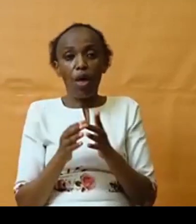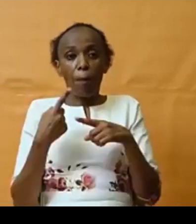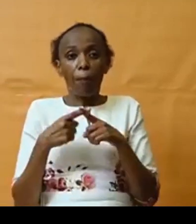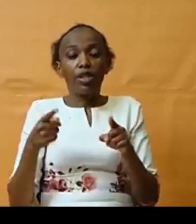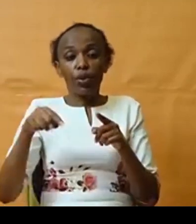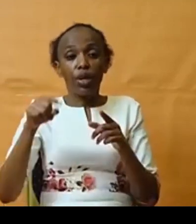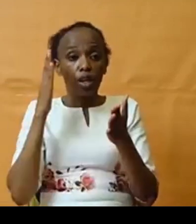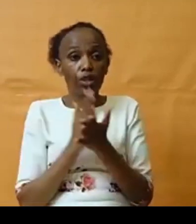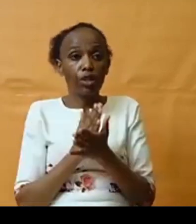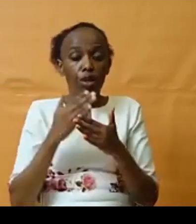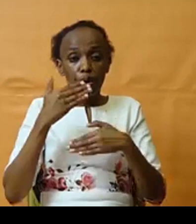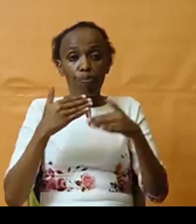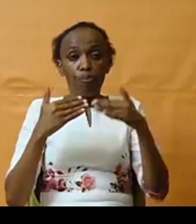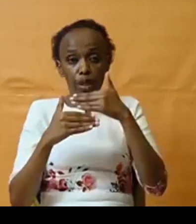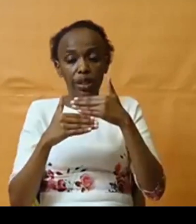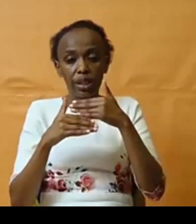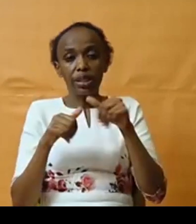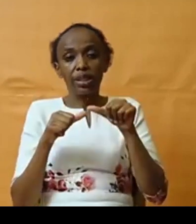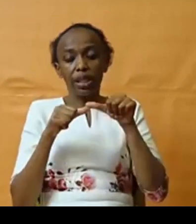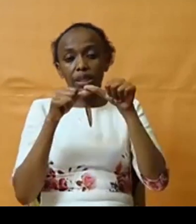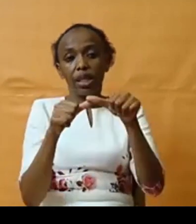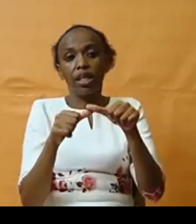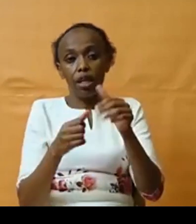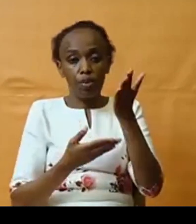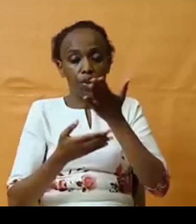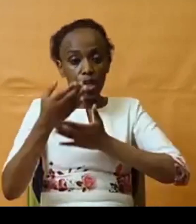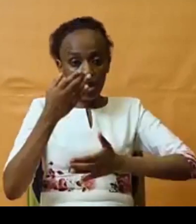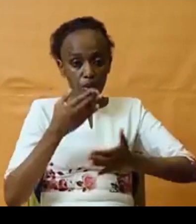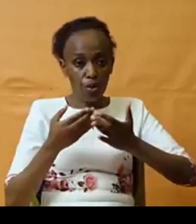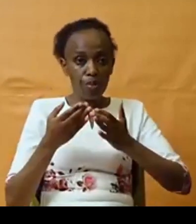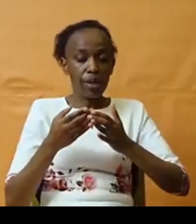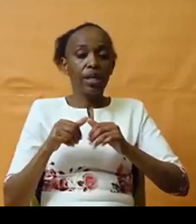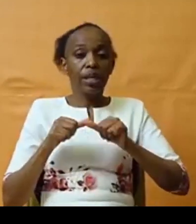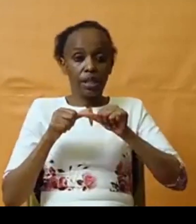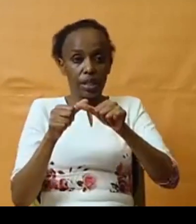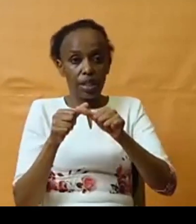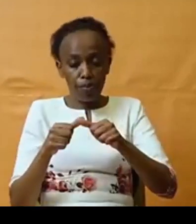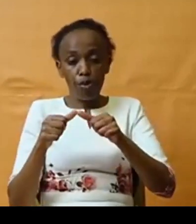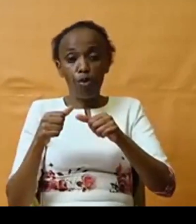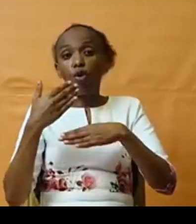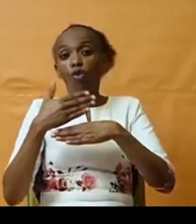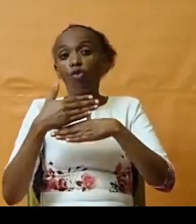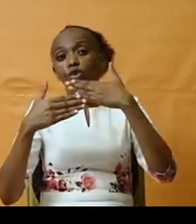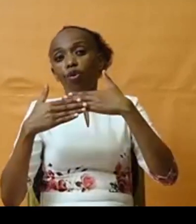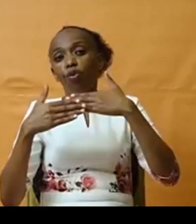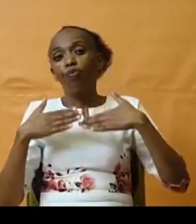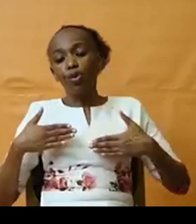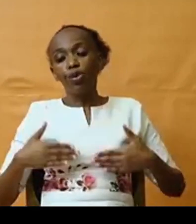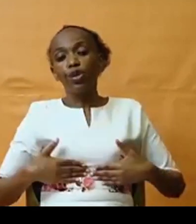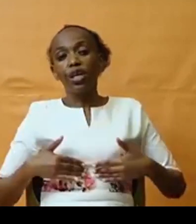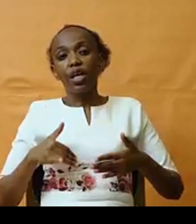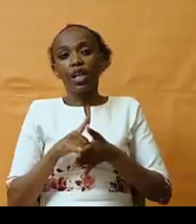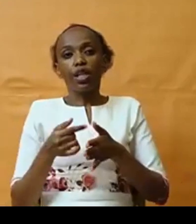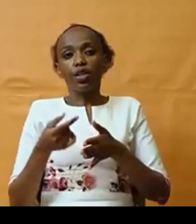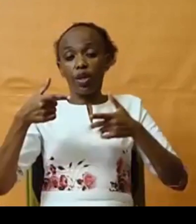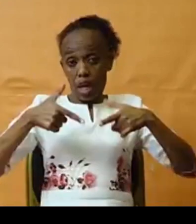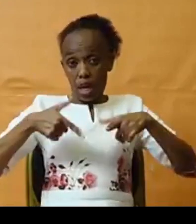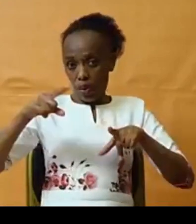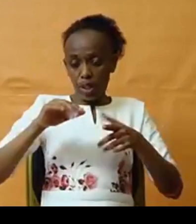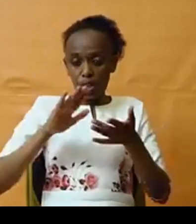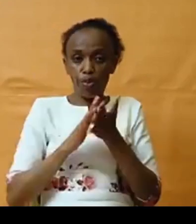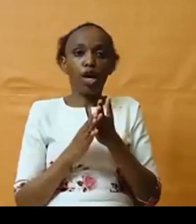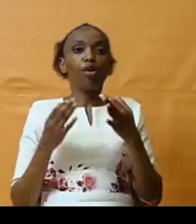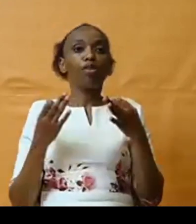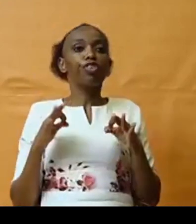actually building sustainable economy, sustainable infrastructure that will allow us to be free of